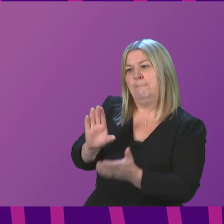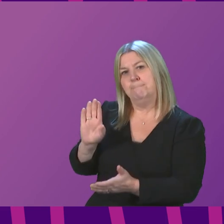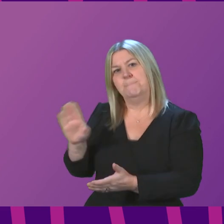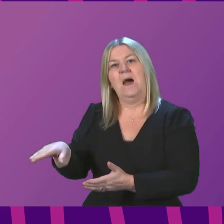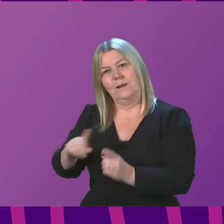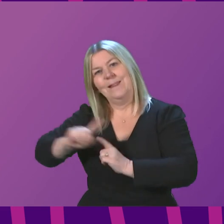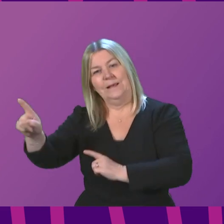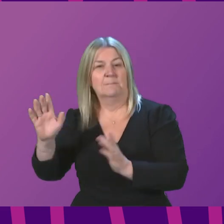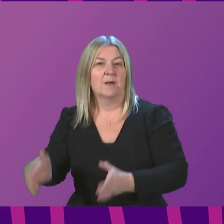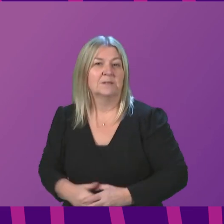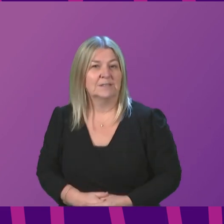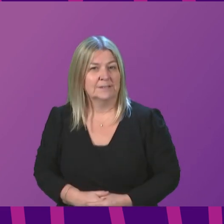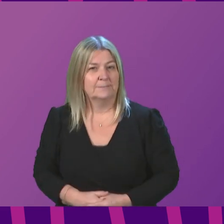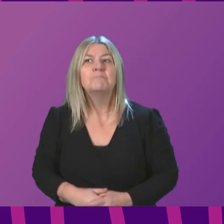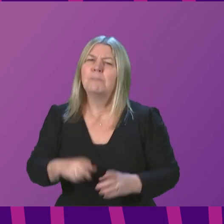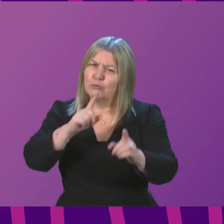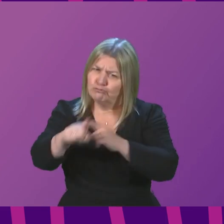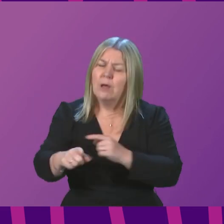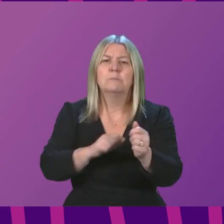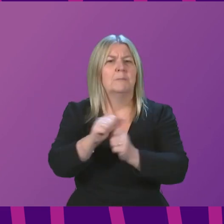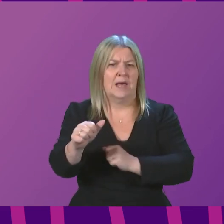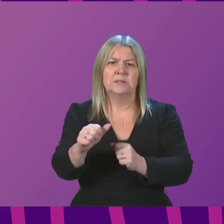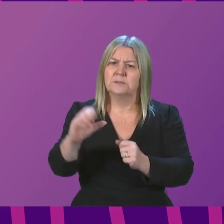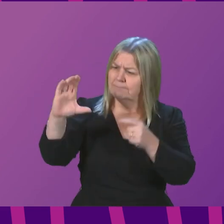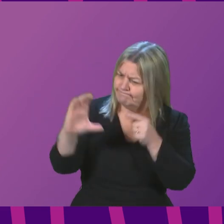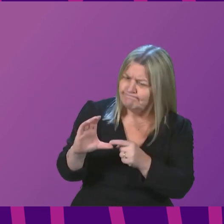indeed, acting to get back to businesses as quickly as possible.